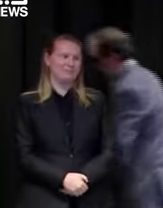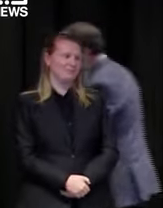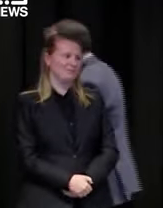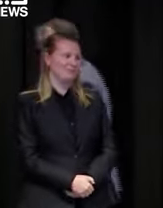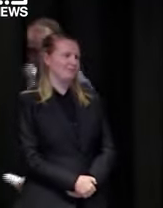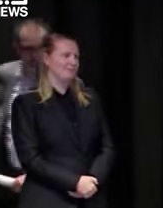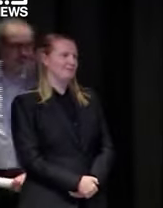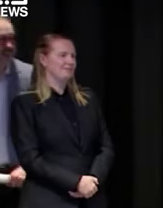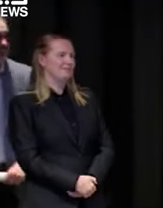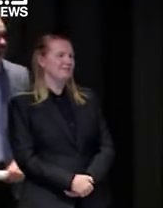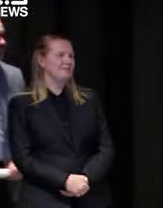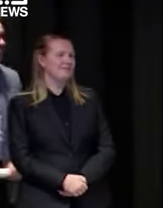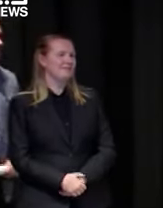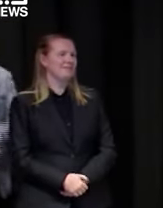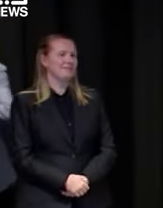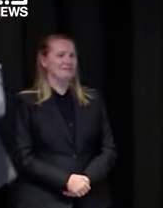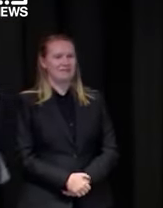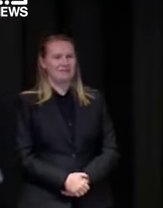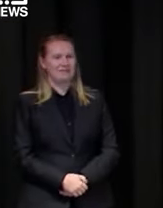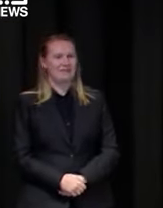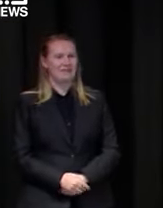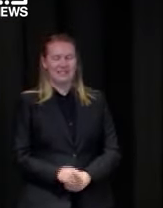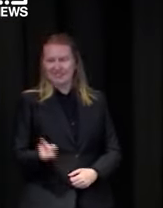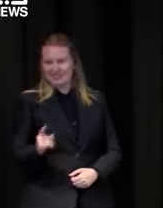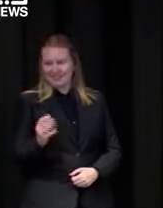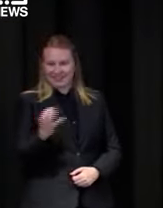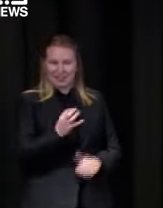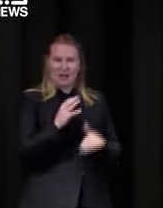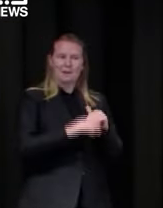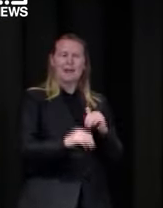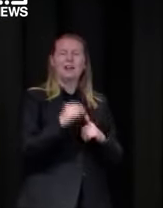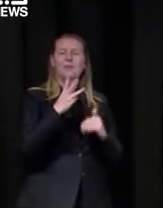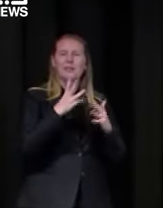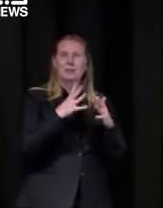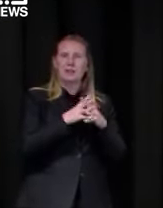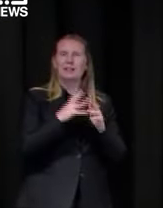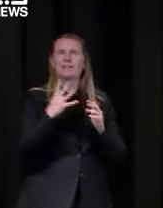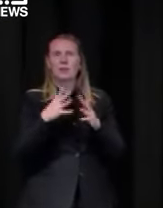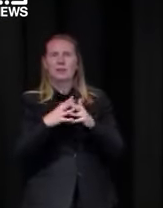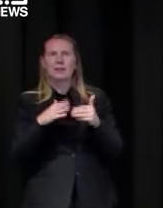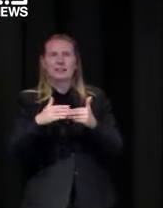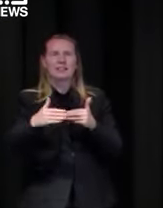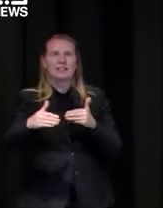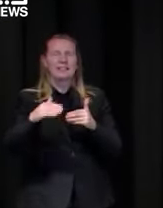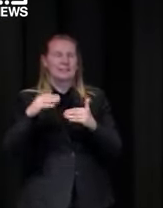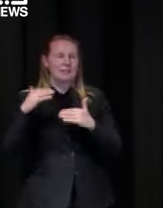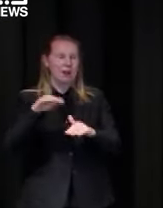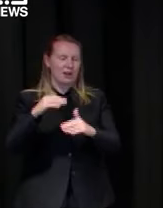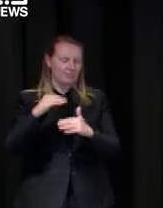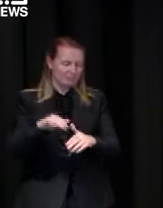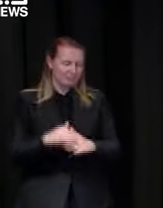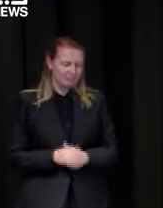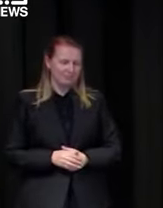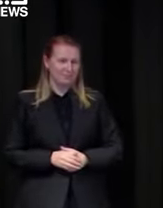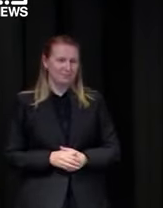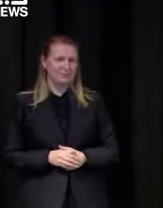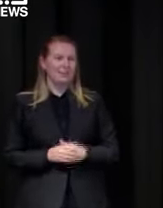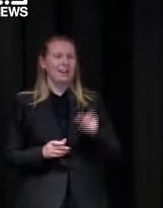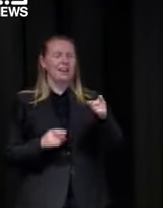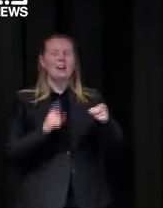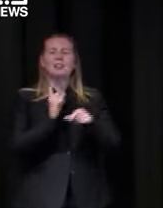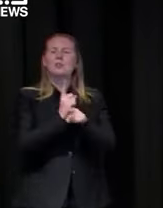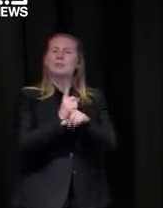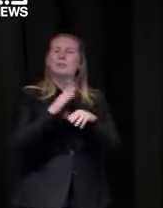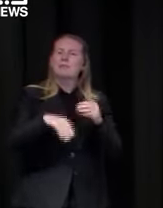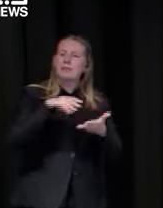it's become a bit of a memory exercise let me do the three i'll do three sets of questions in in in one go uh in terms of in terms of students and